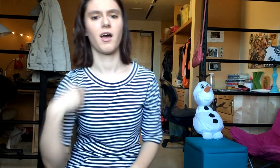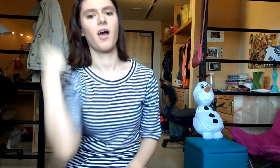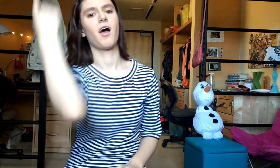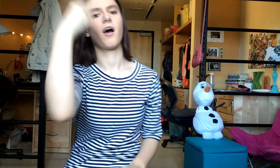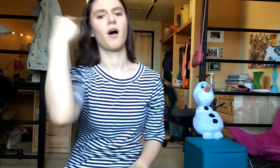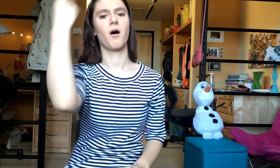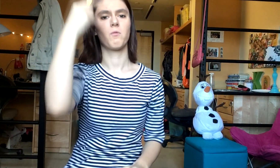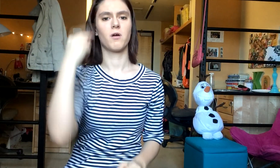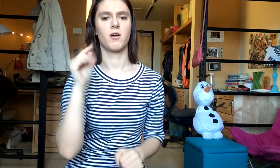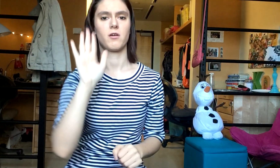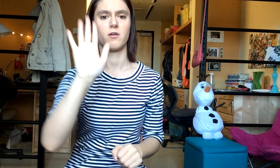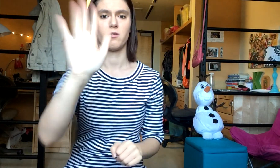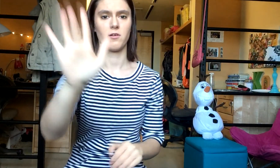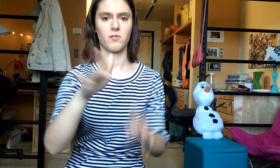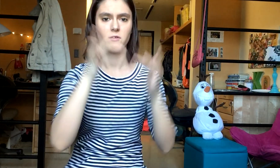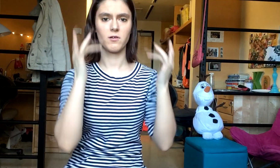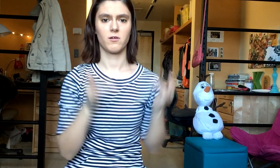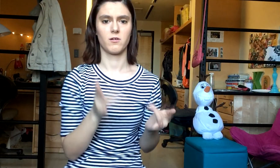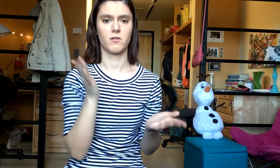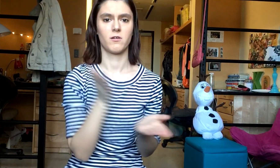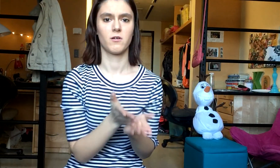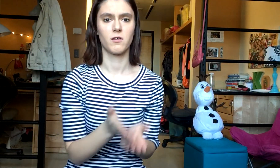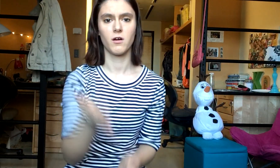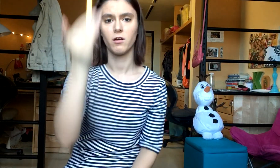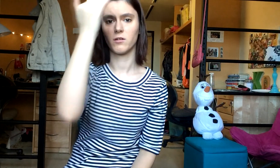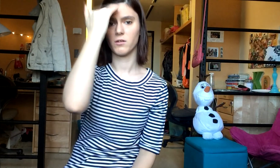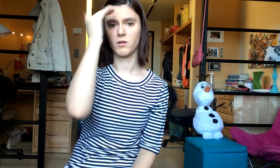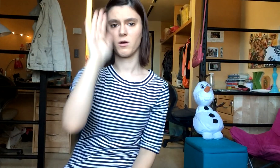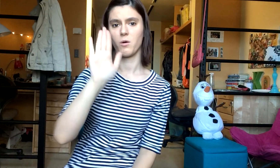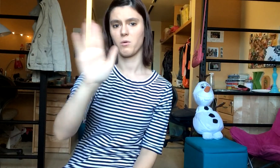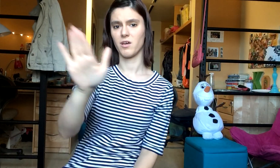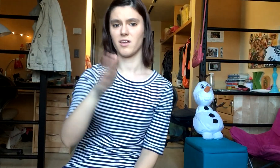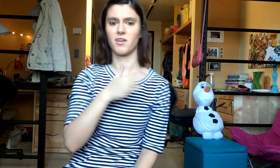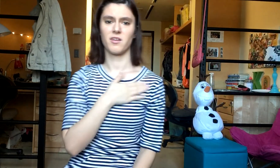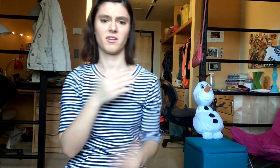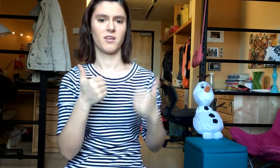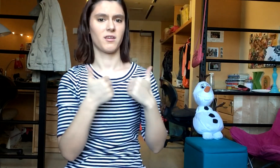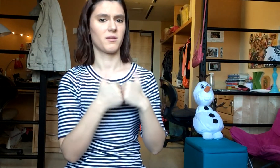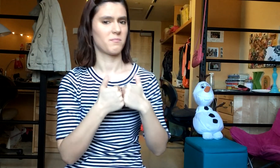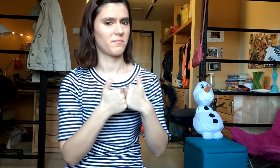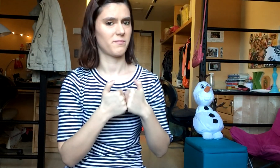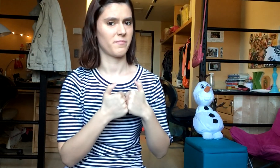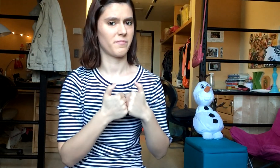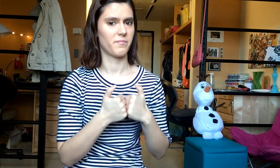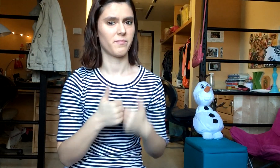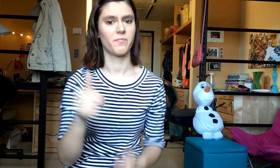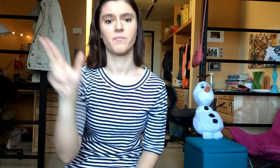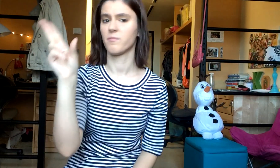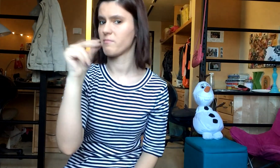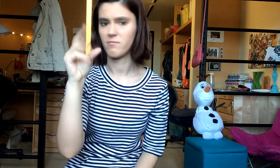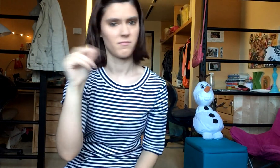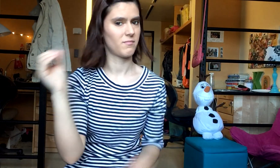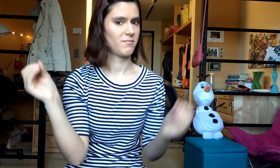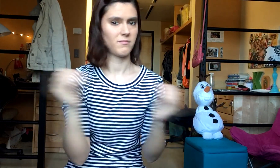I wonder, does it stop your heart to know You're not my sunshine anymore